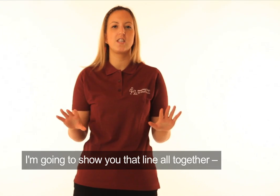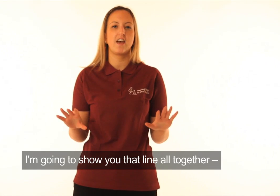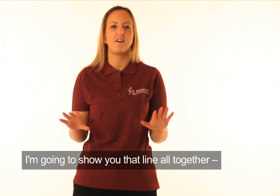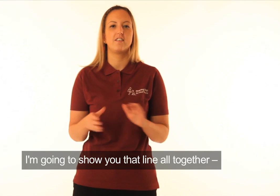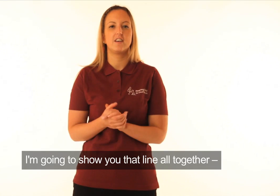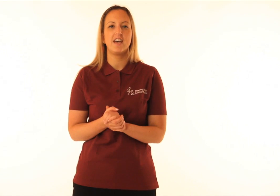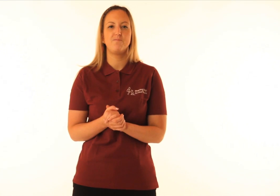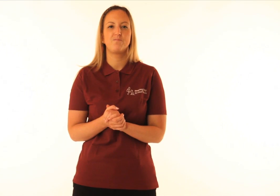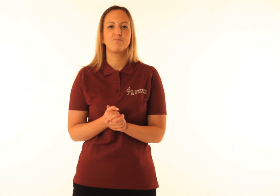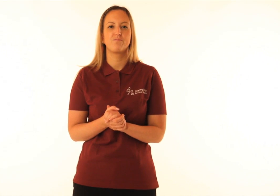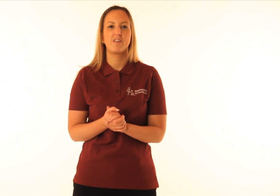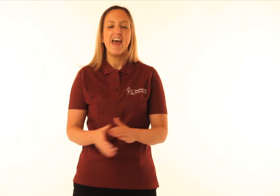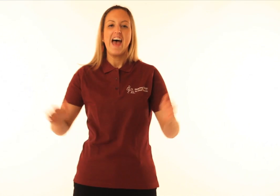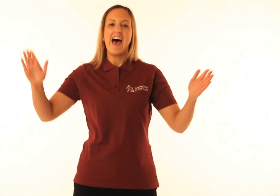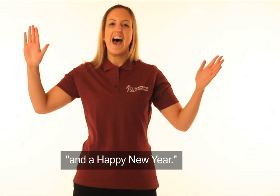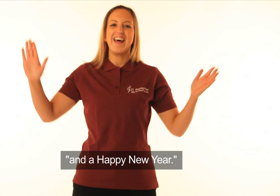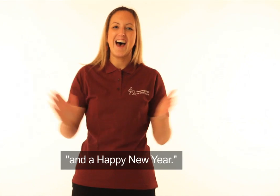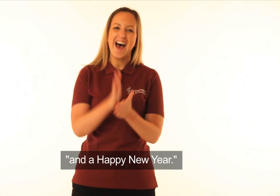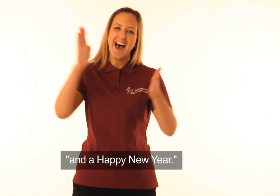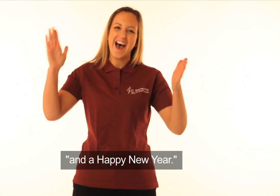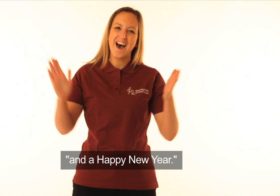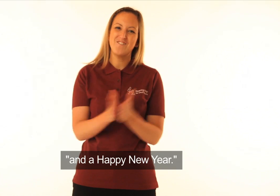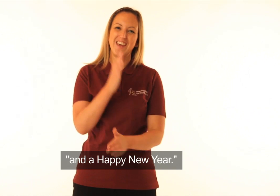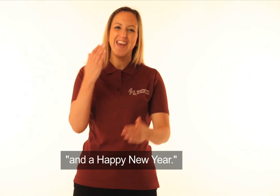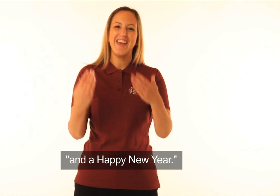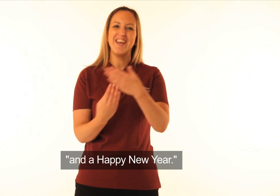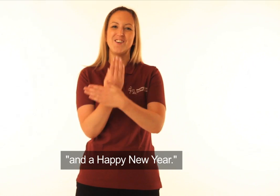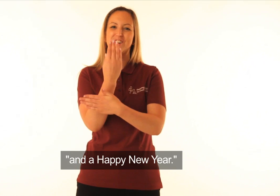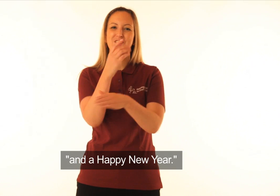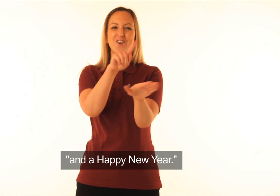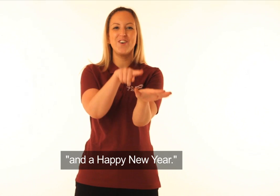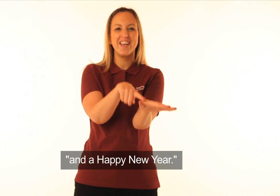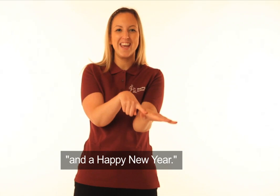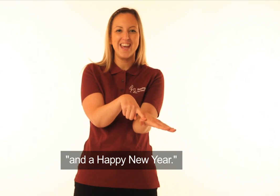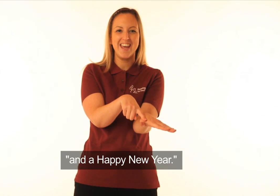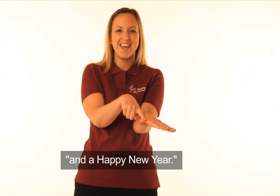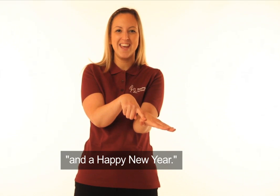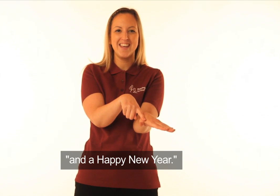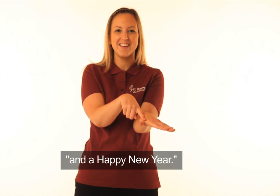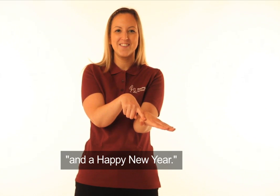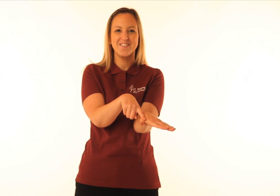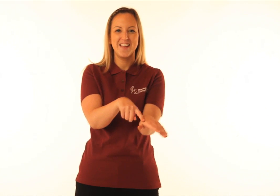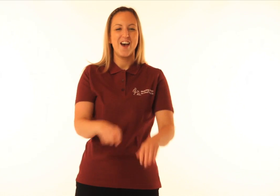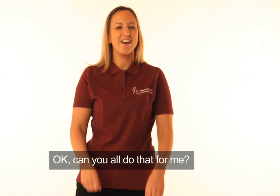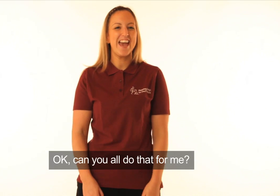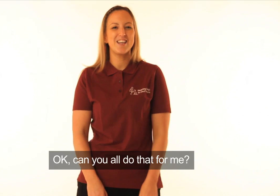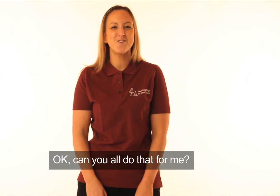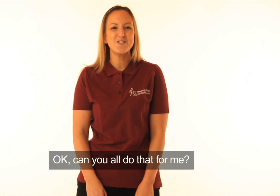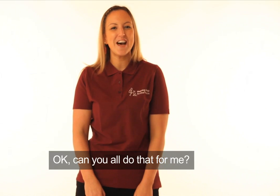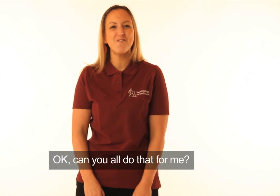together. And a Happy New Year. OK, can you all do that